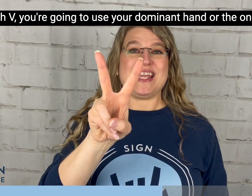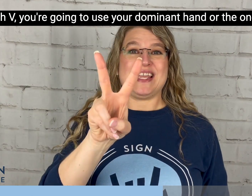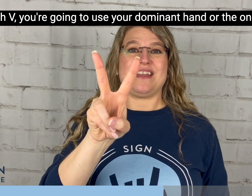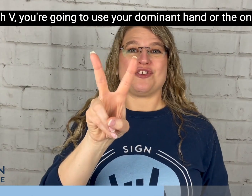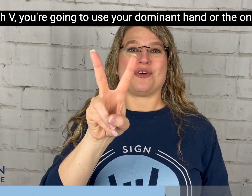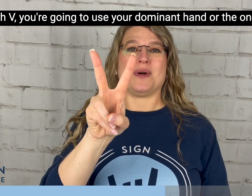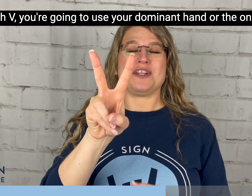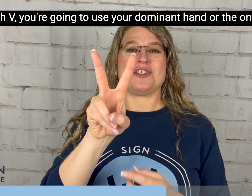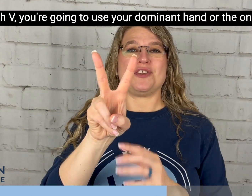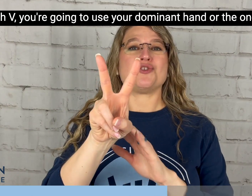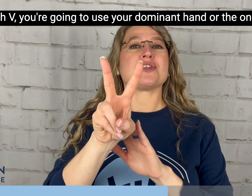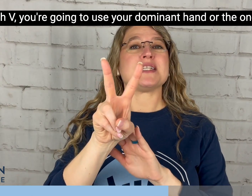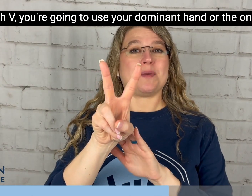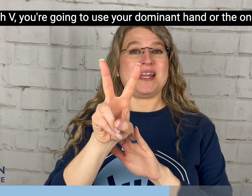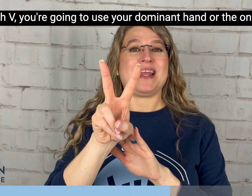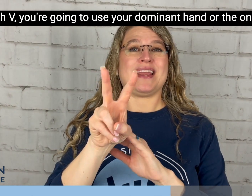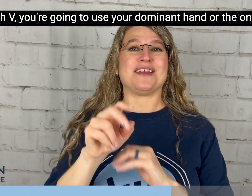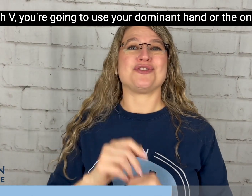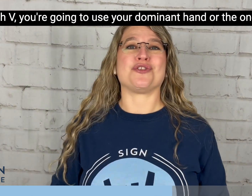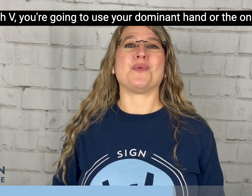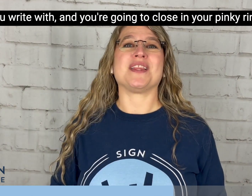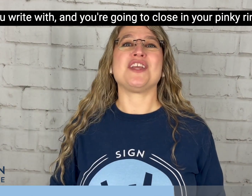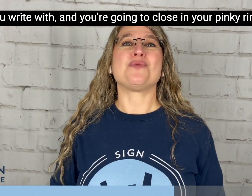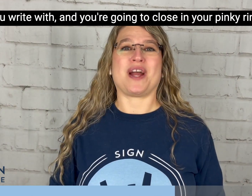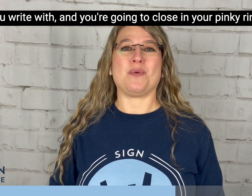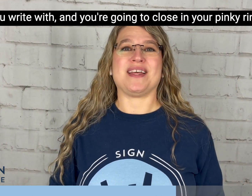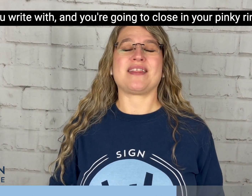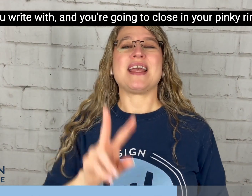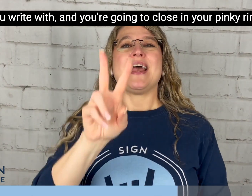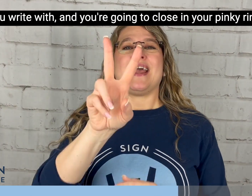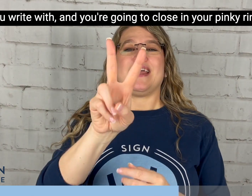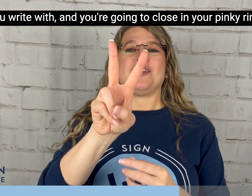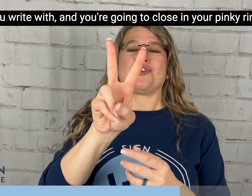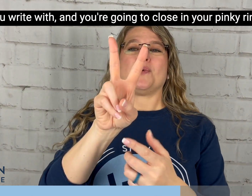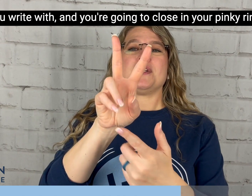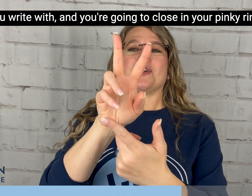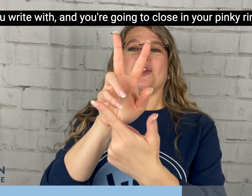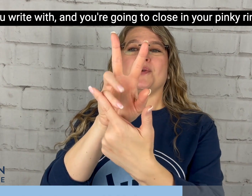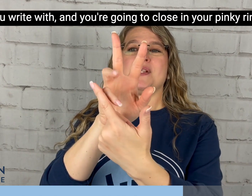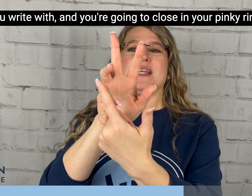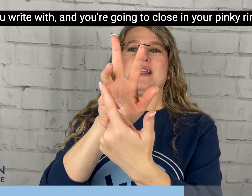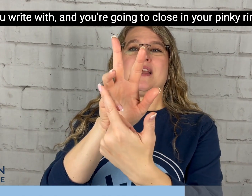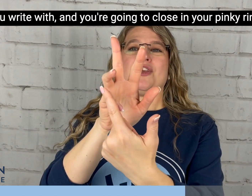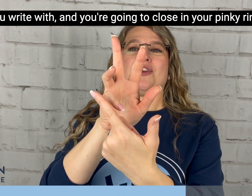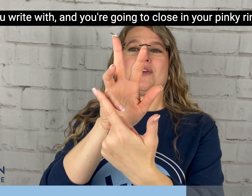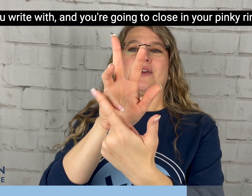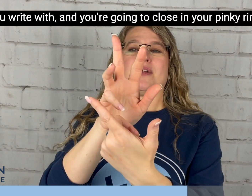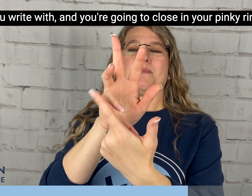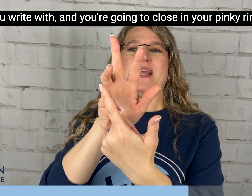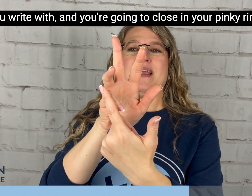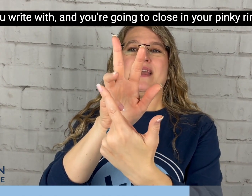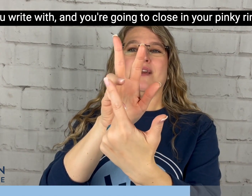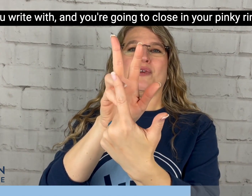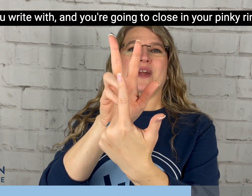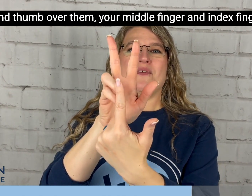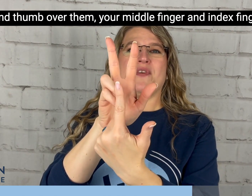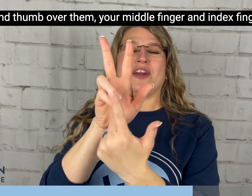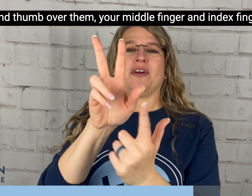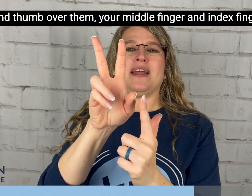you're going to use your dominant hand or the one that you write with and you're going to close in your pinky ring finger and